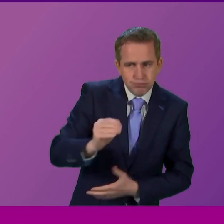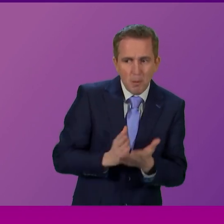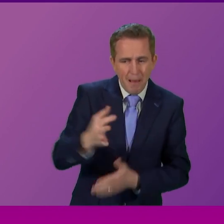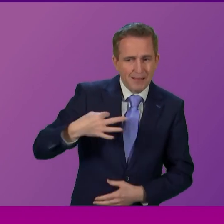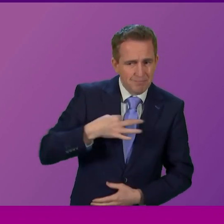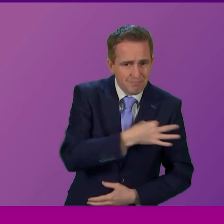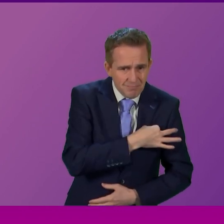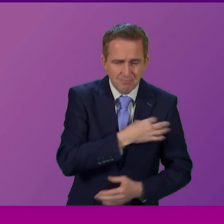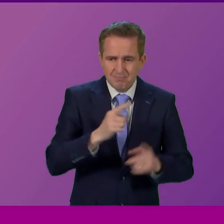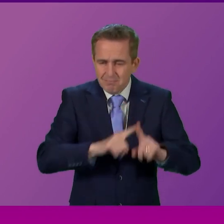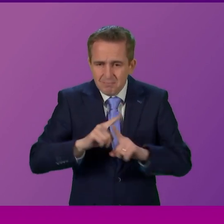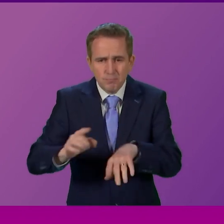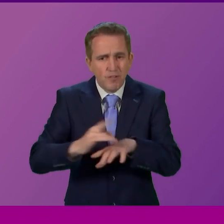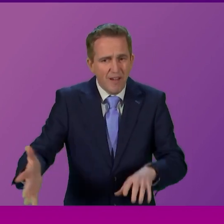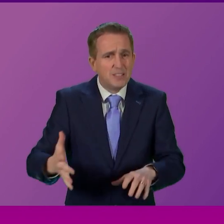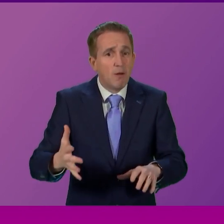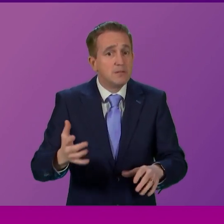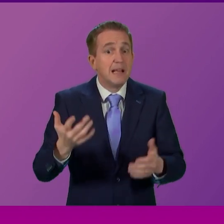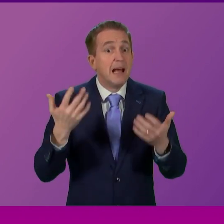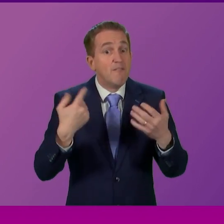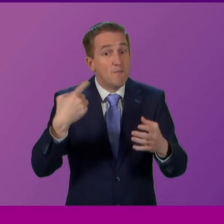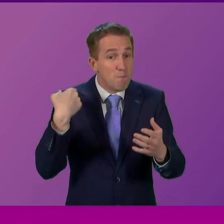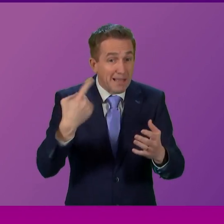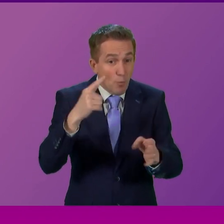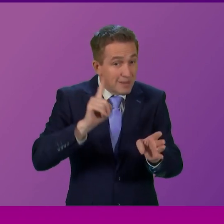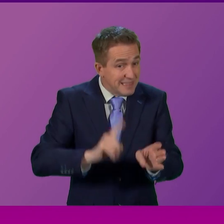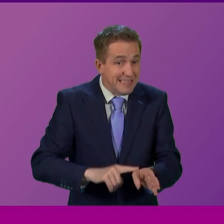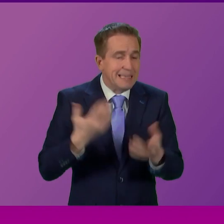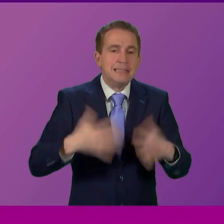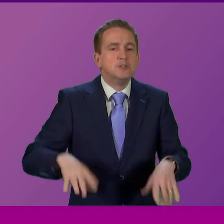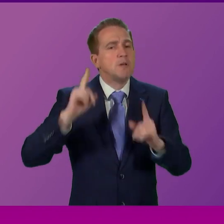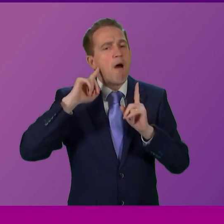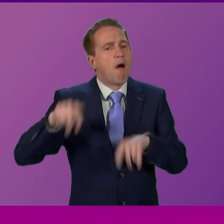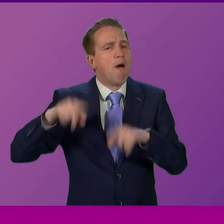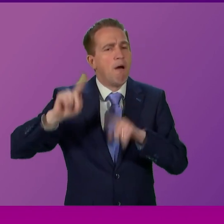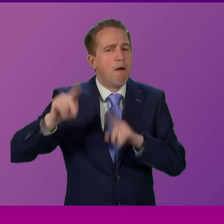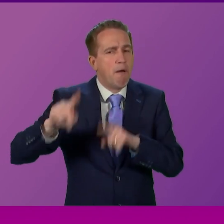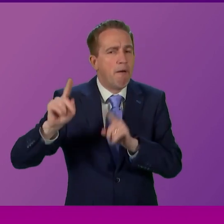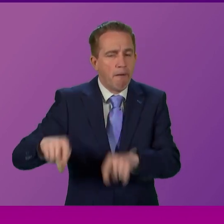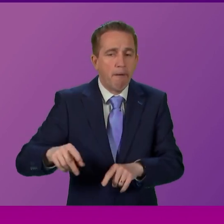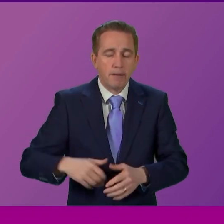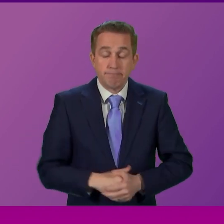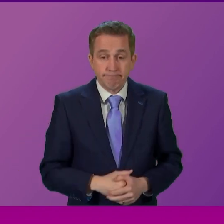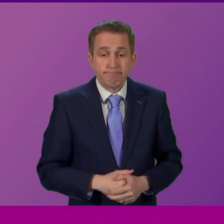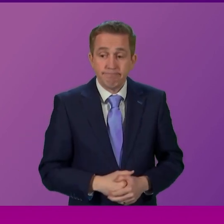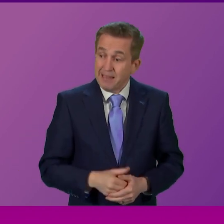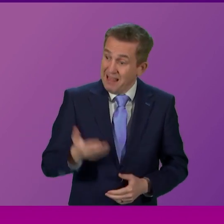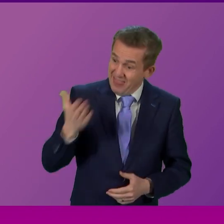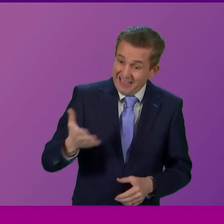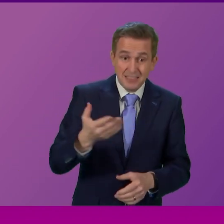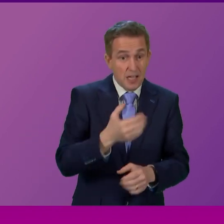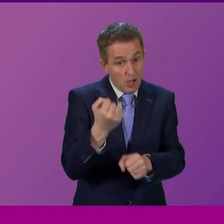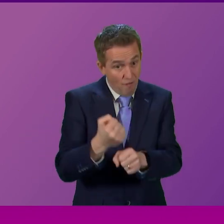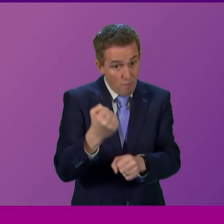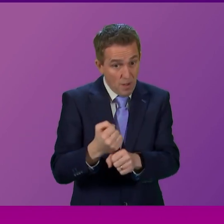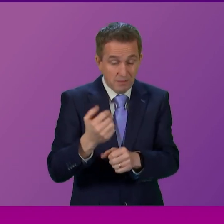for well over a year and he's failed to listen and to act on solutions. What is unprecedented is that this government failed